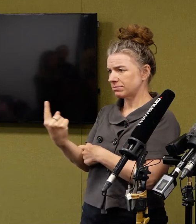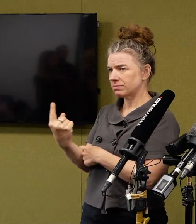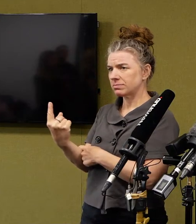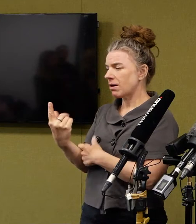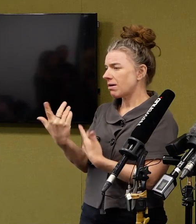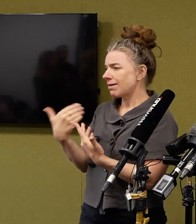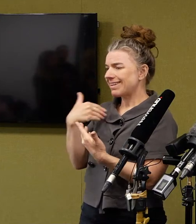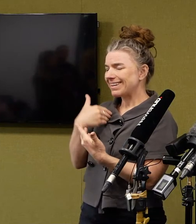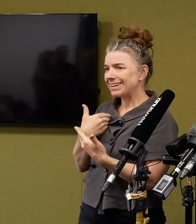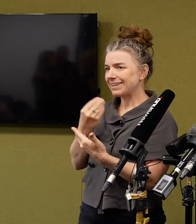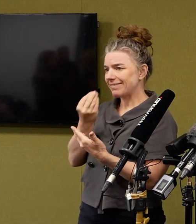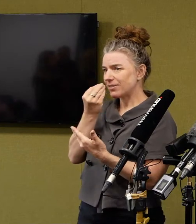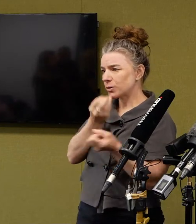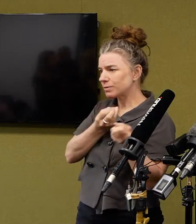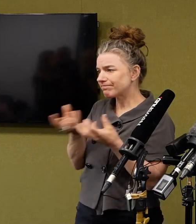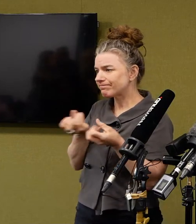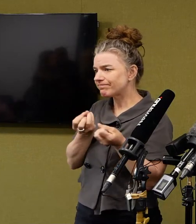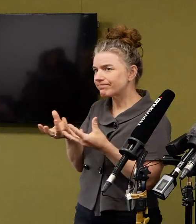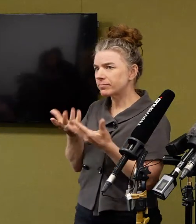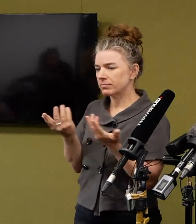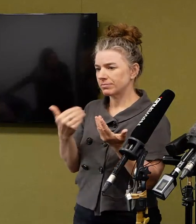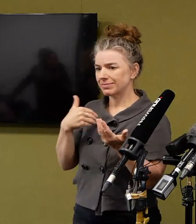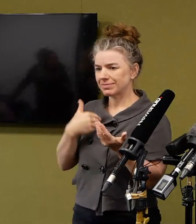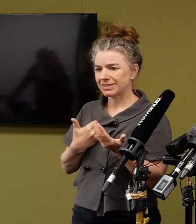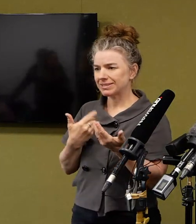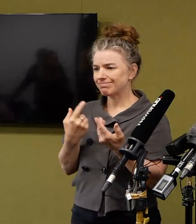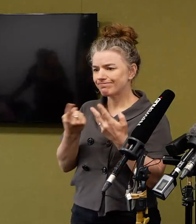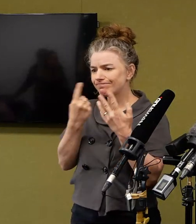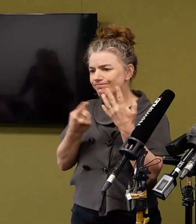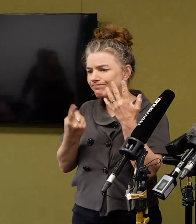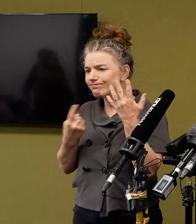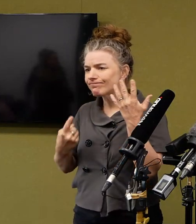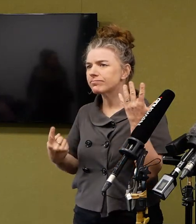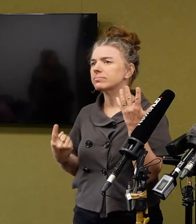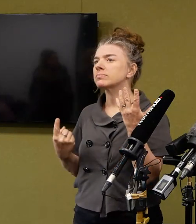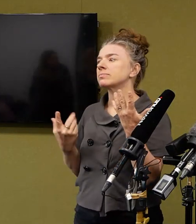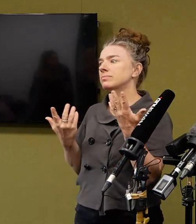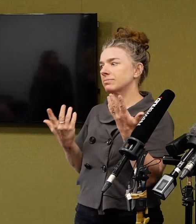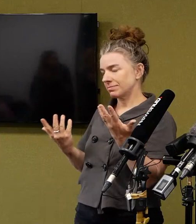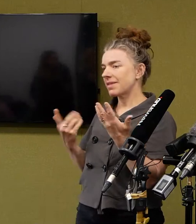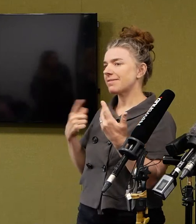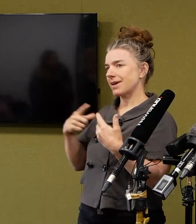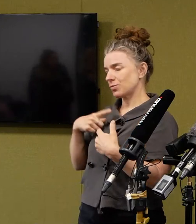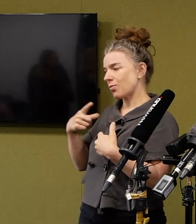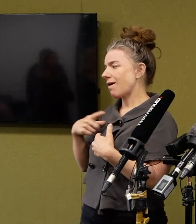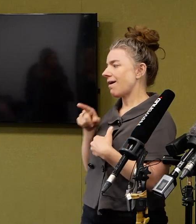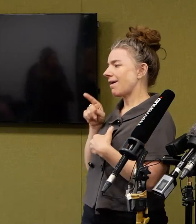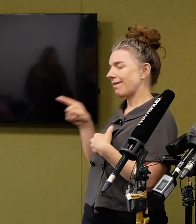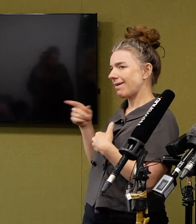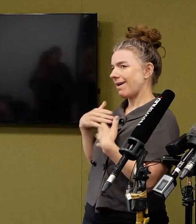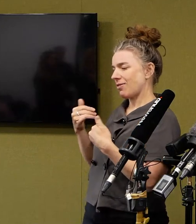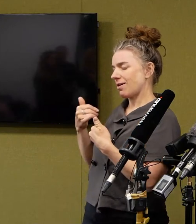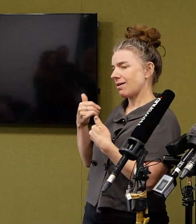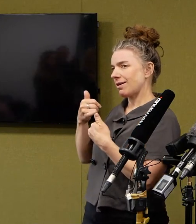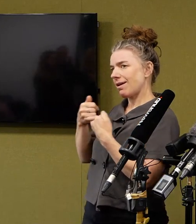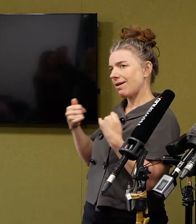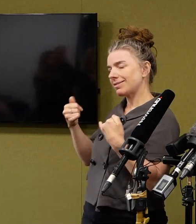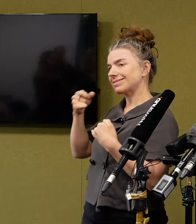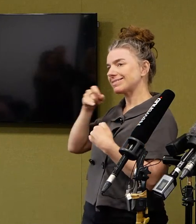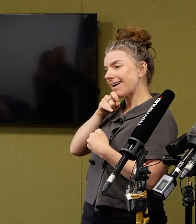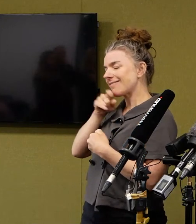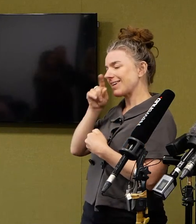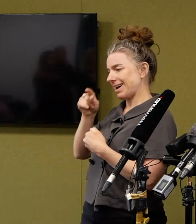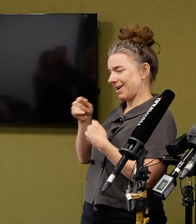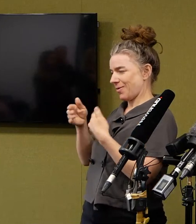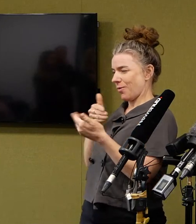with basics such as getting groceries. They may need to be able to access welfare payments. Some may have